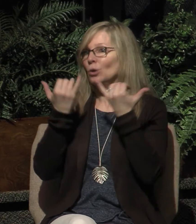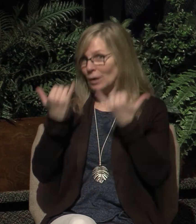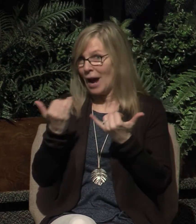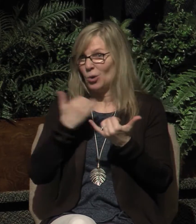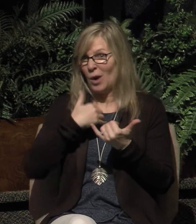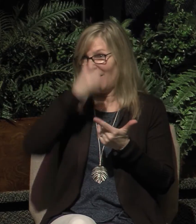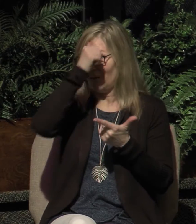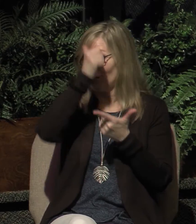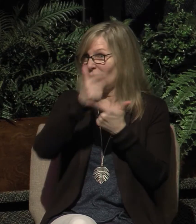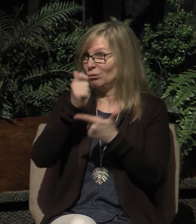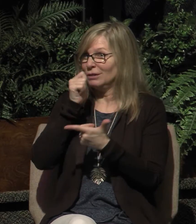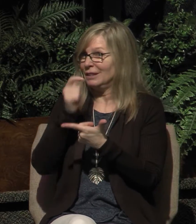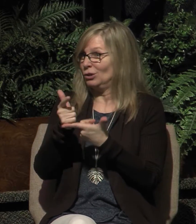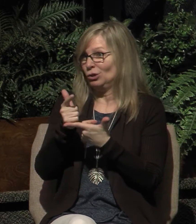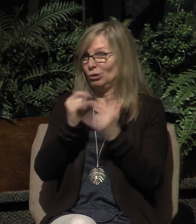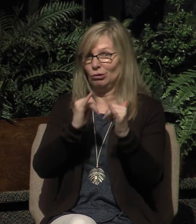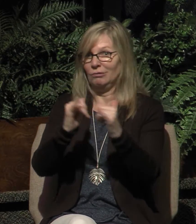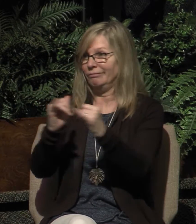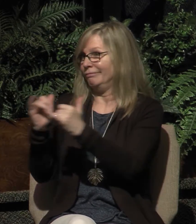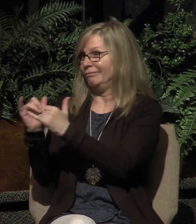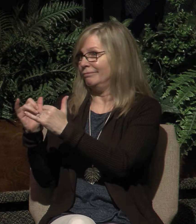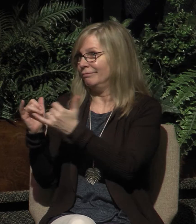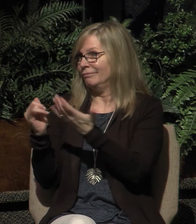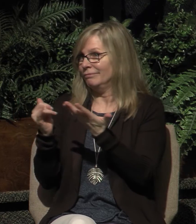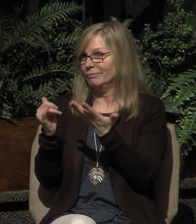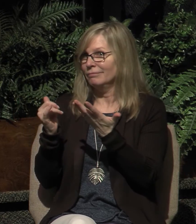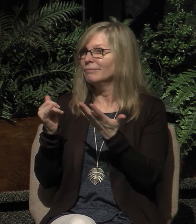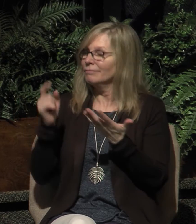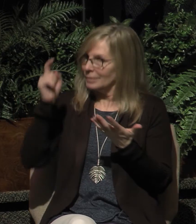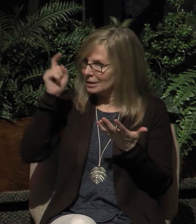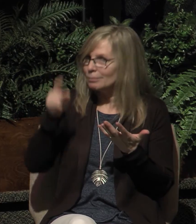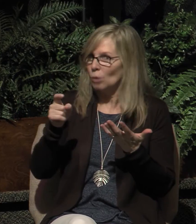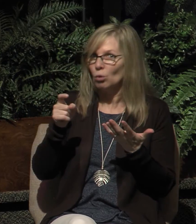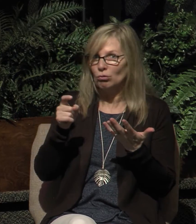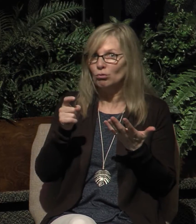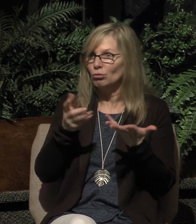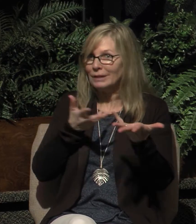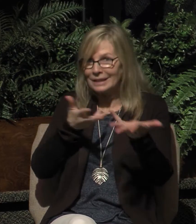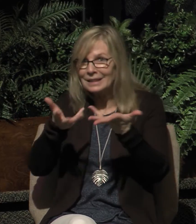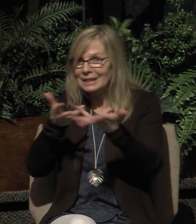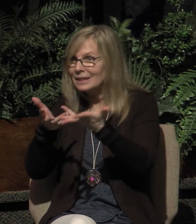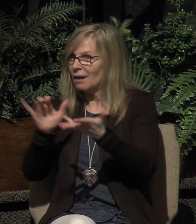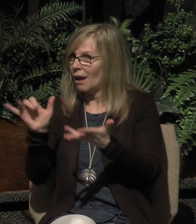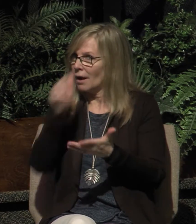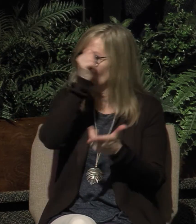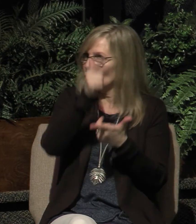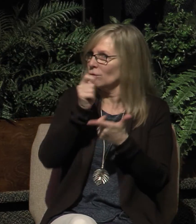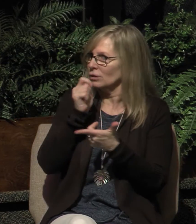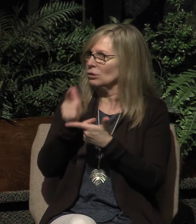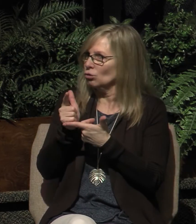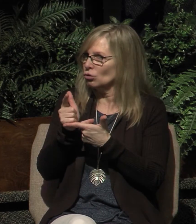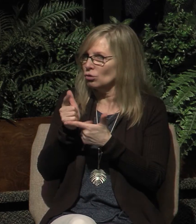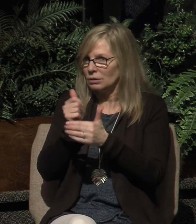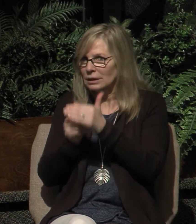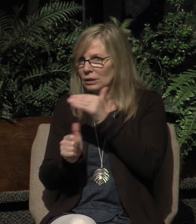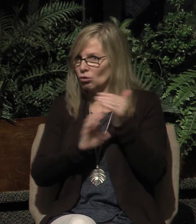and sisters in Christ, and you are to treat them as brothers and sisters in Christ by actively